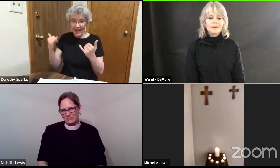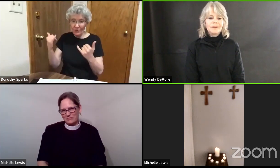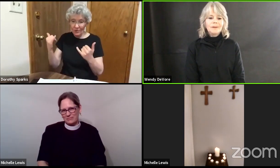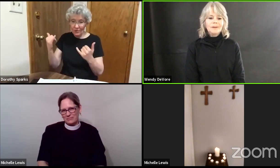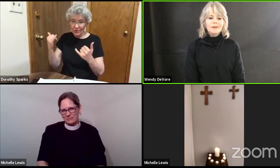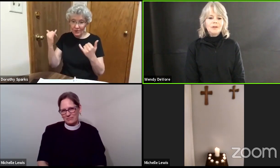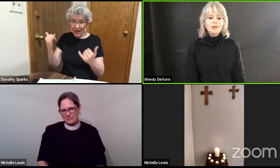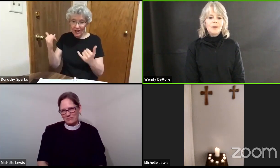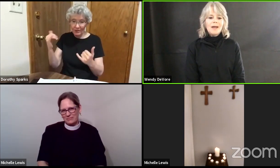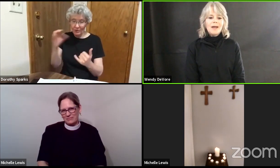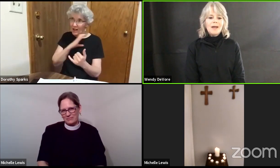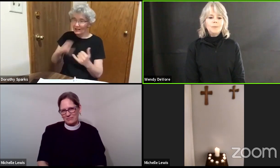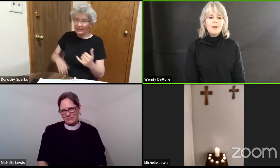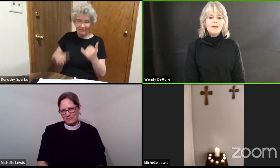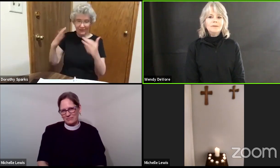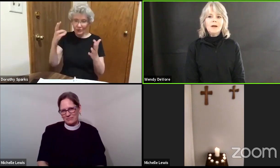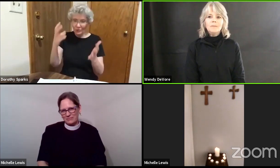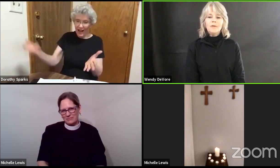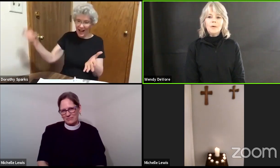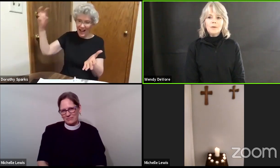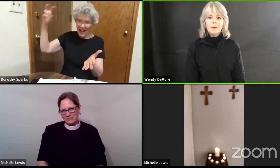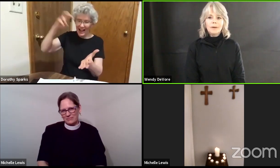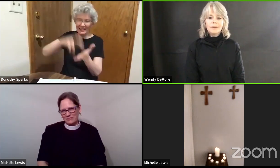Christ raised up for the world.